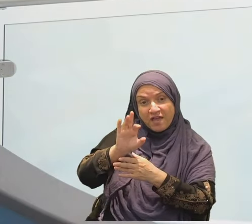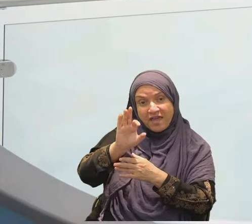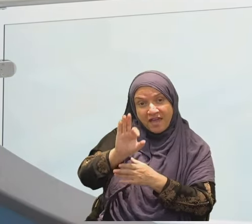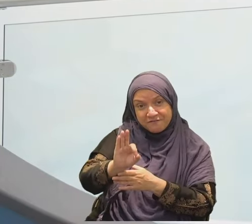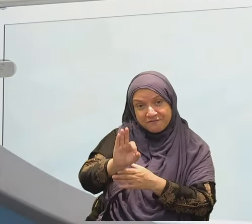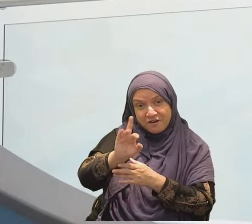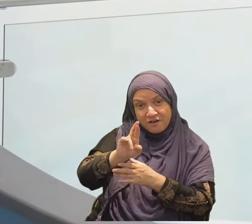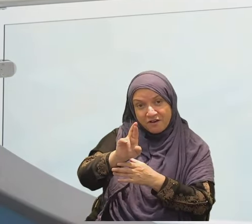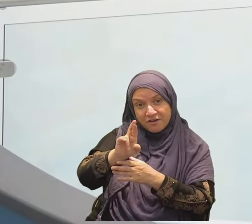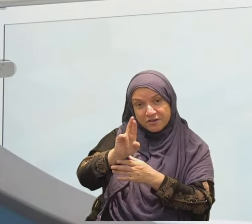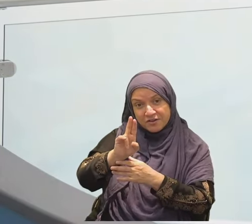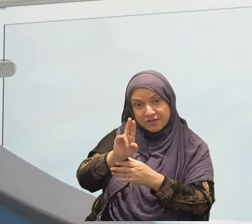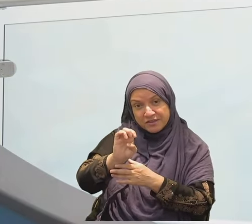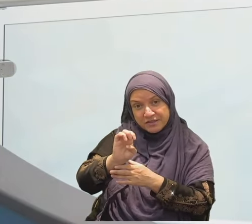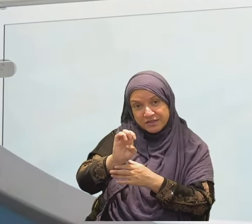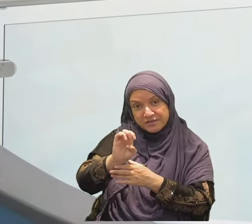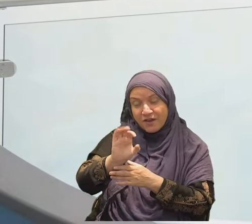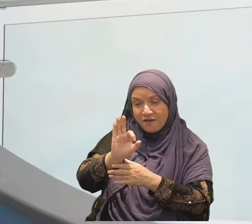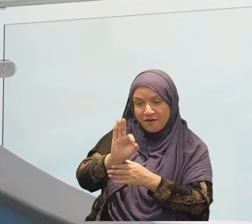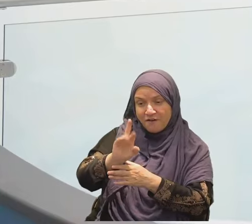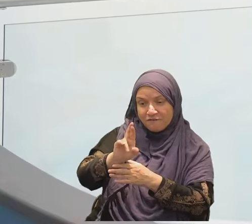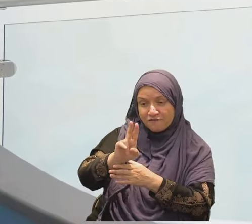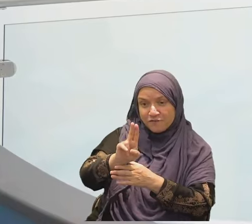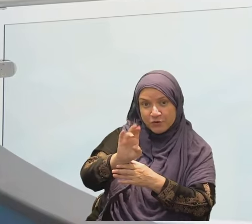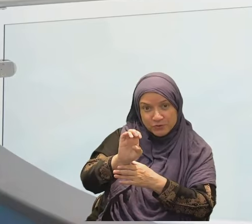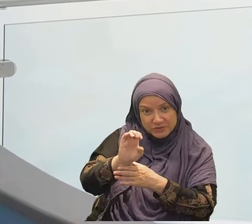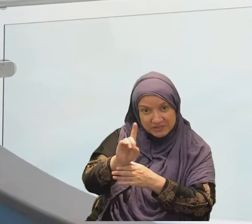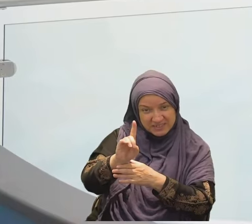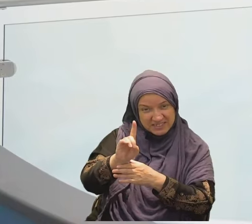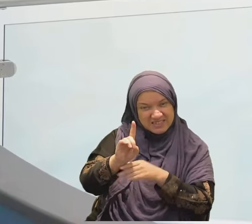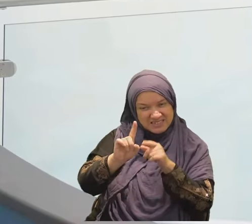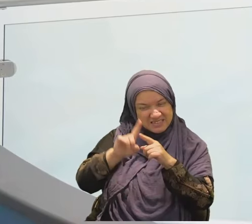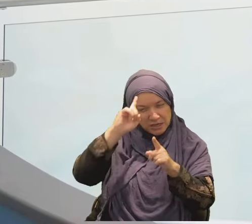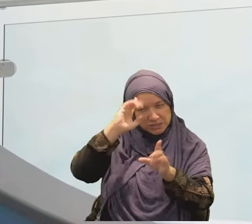to control you. Did you see how flipped?